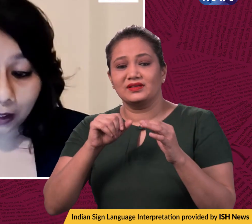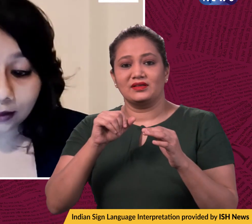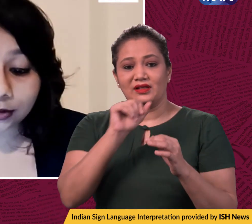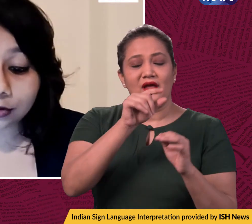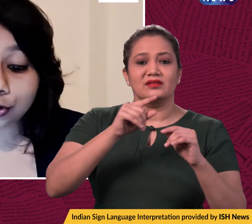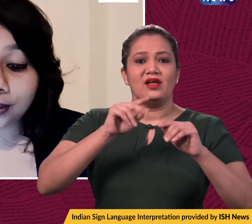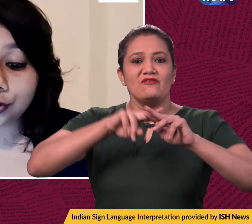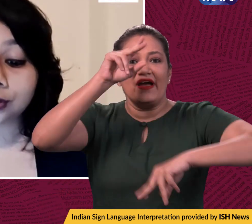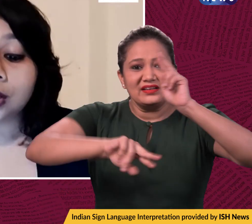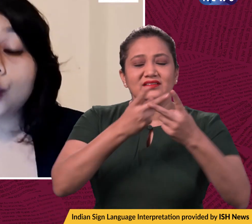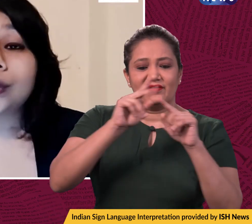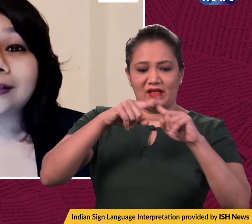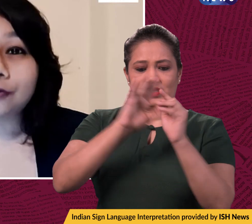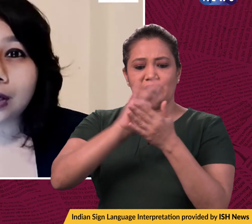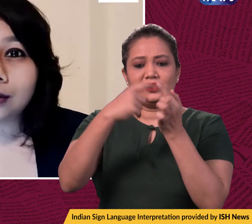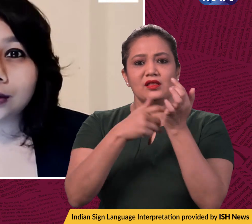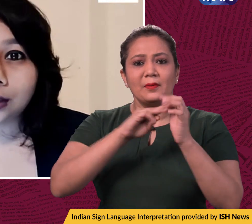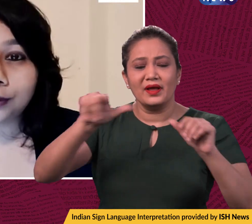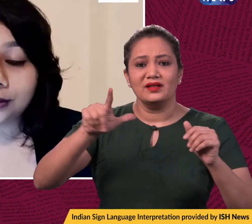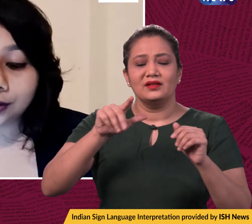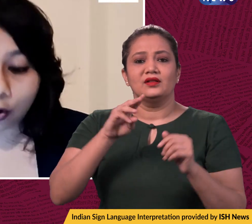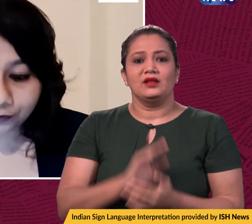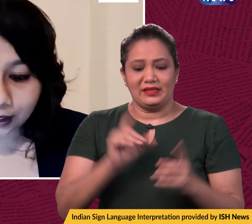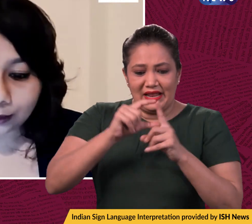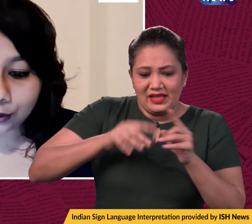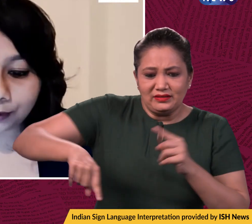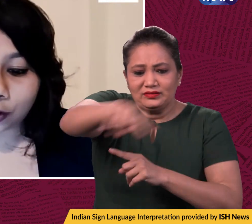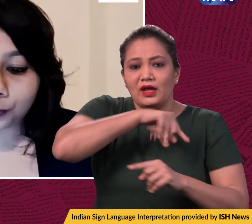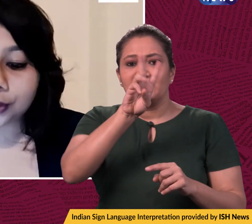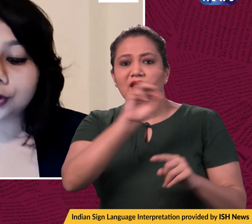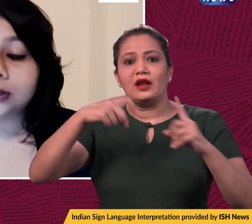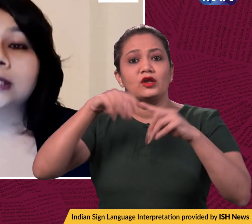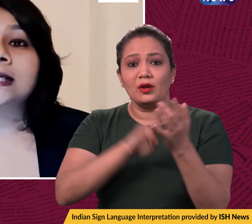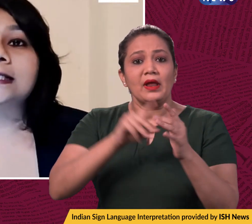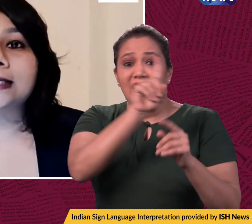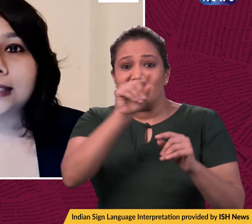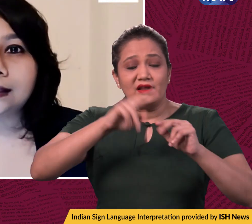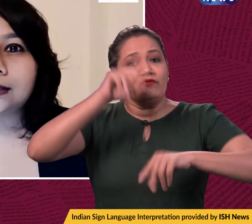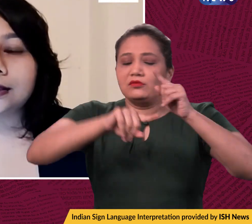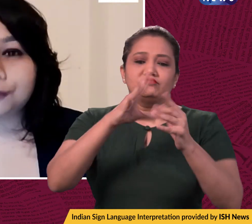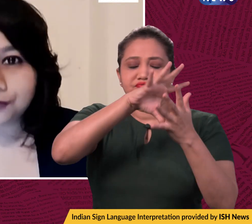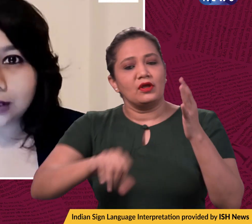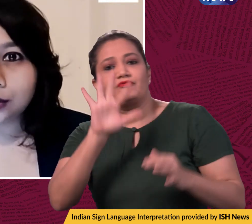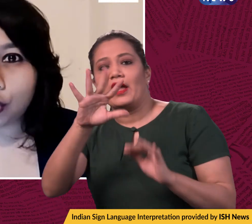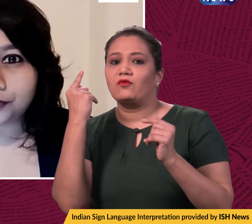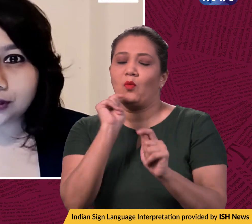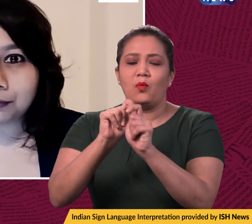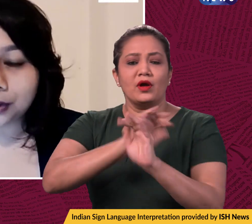plants situated within 300 kilometres of Delhi will remain operational till at least the 15th of December